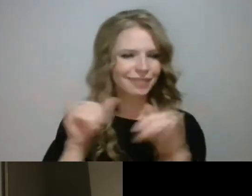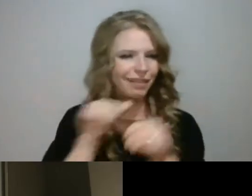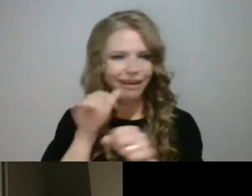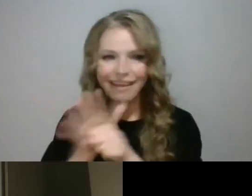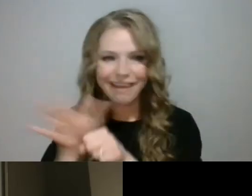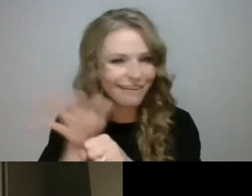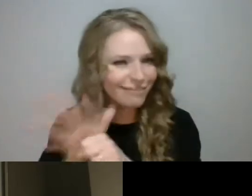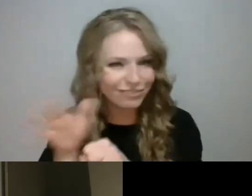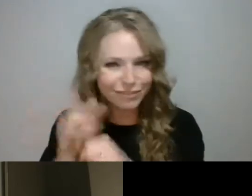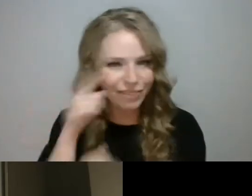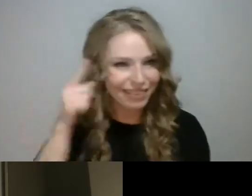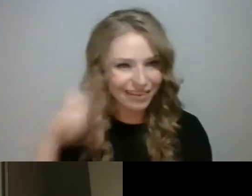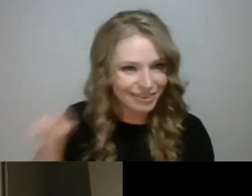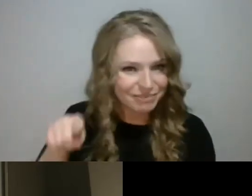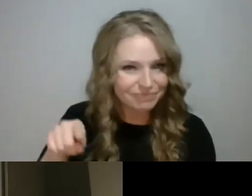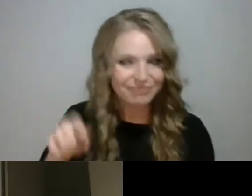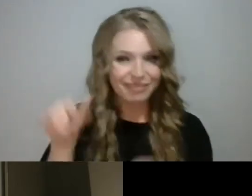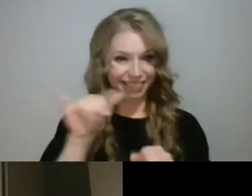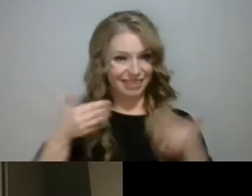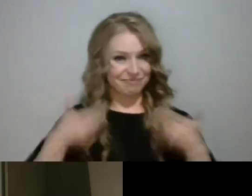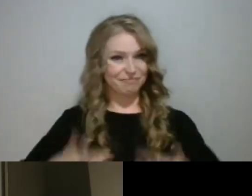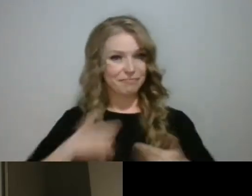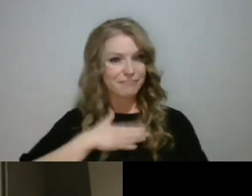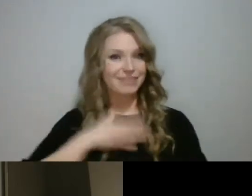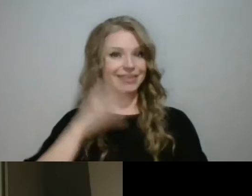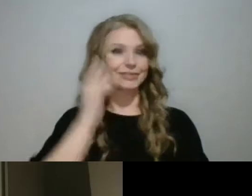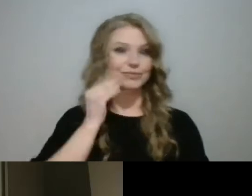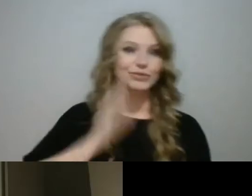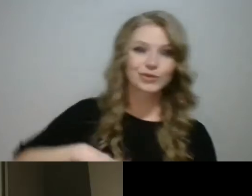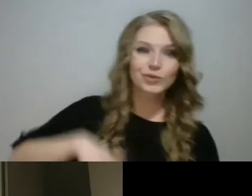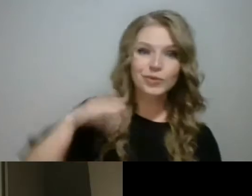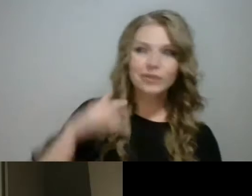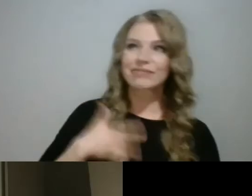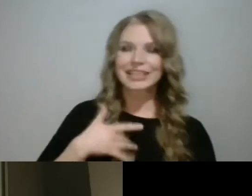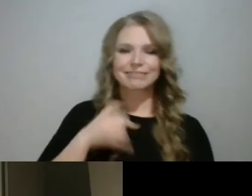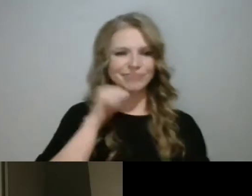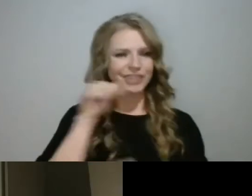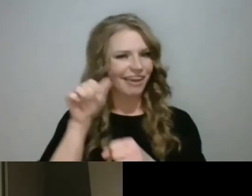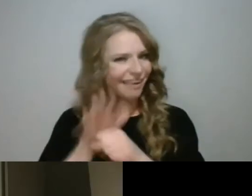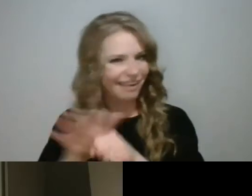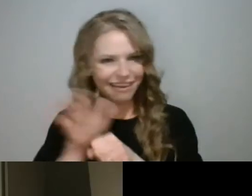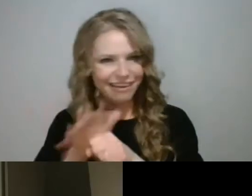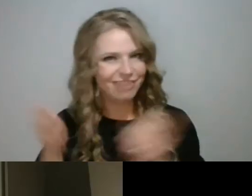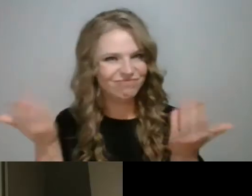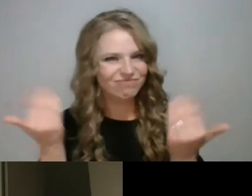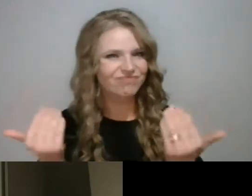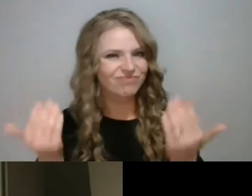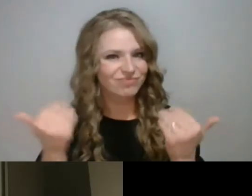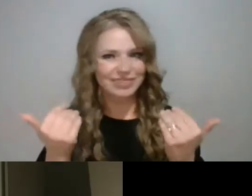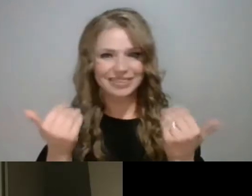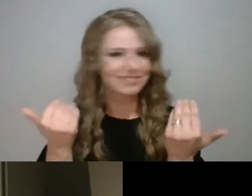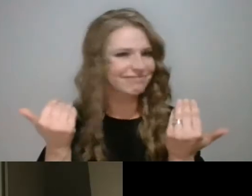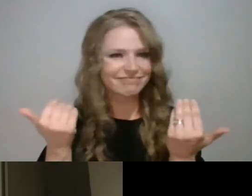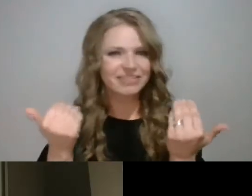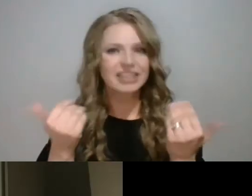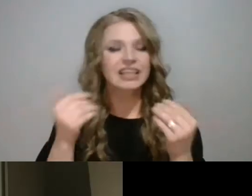not just at a superficial level. I'm not talking about just the general topics that people are, you know, talking about. I know when I was growing